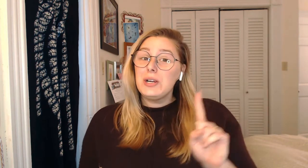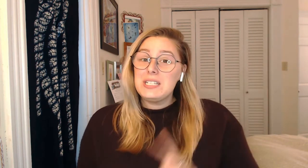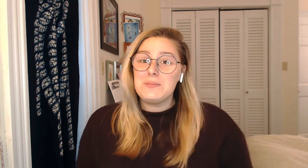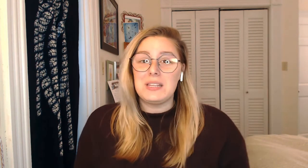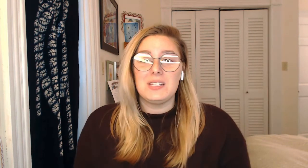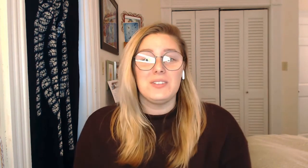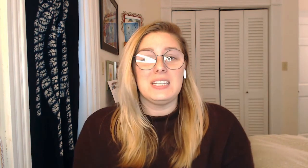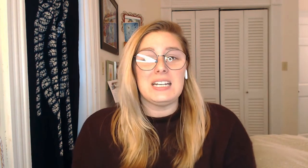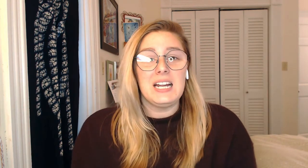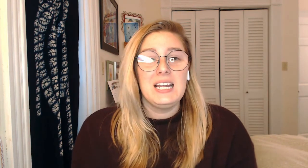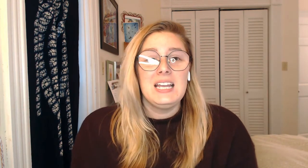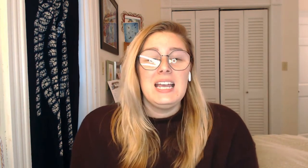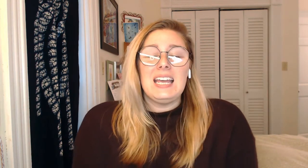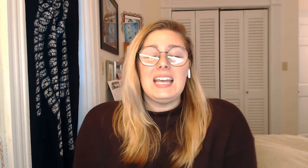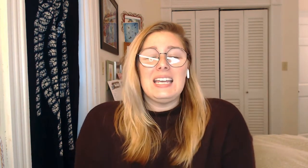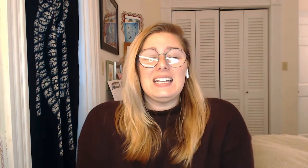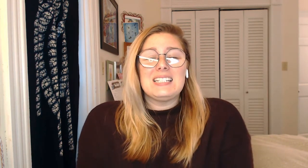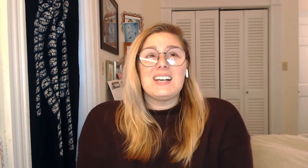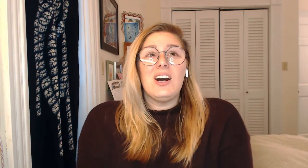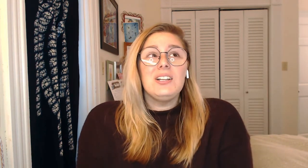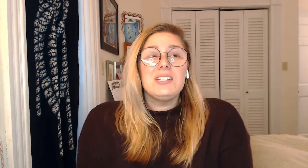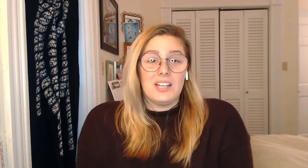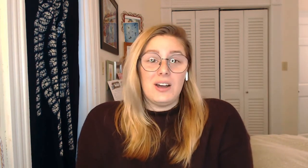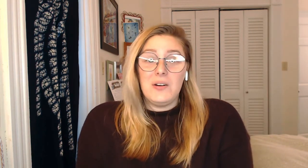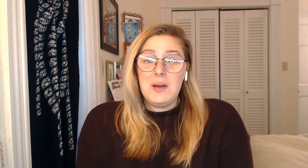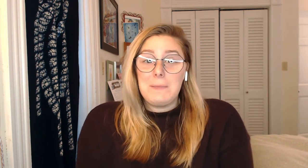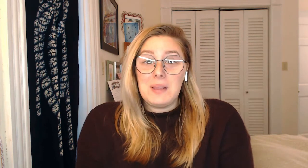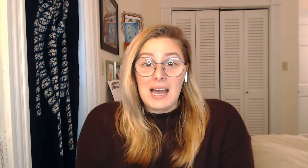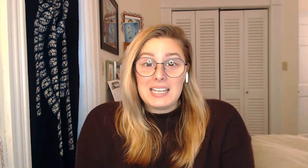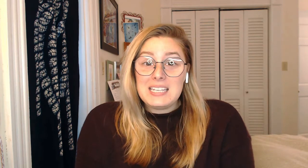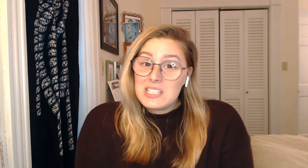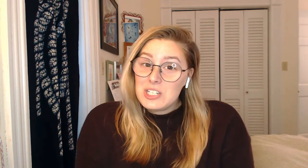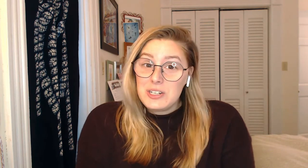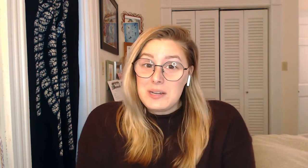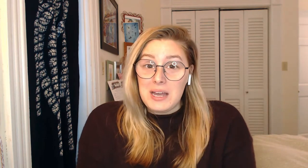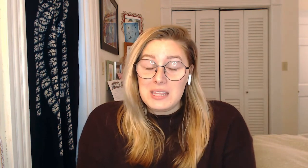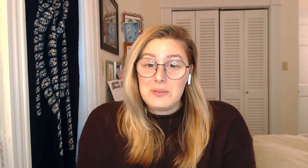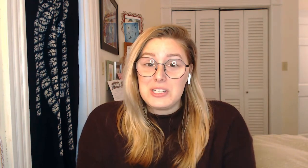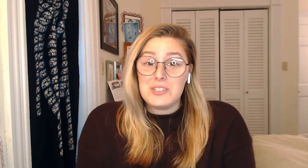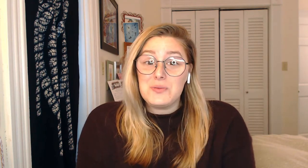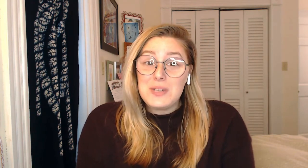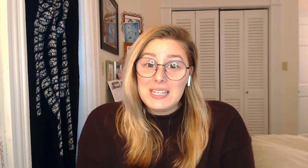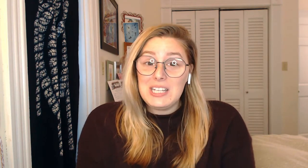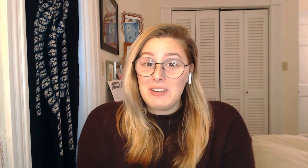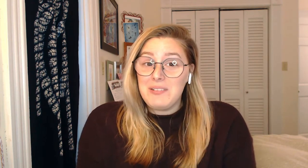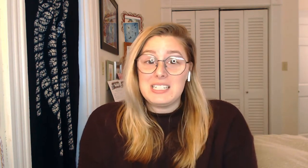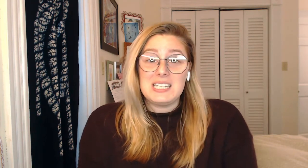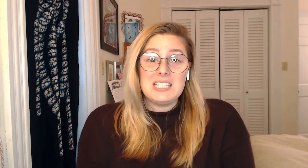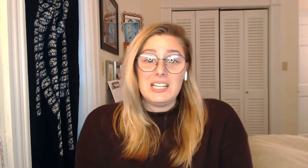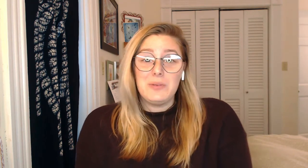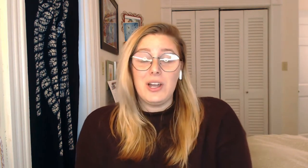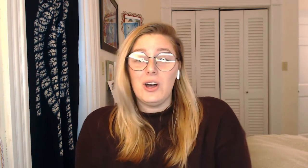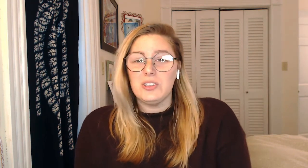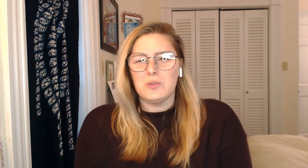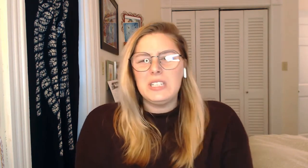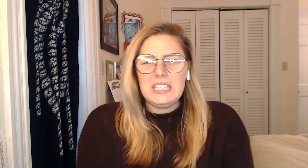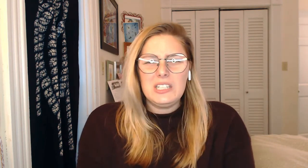month of the year. It is also Black History Month, which is really great. We get to celebrate all the really cool